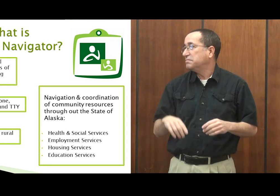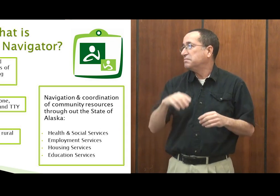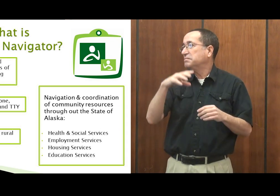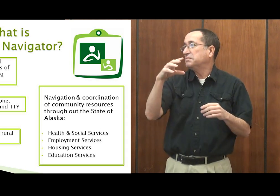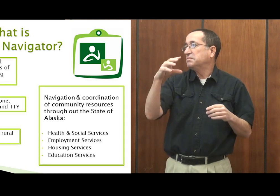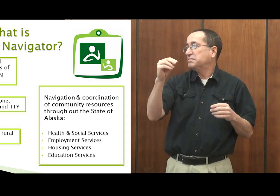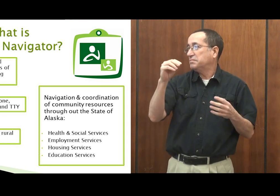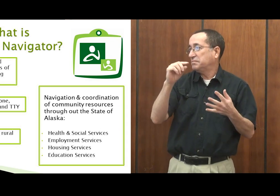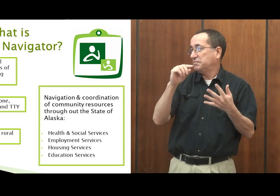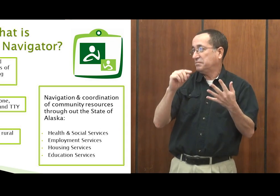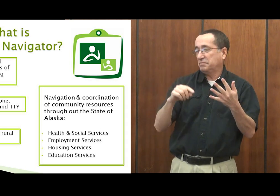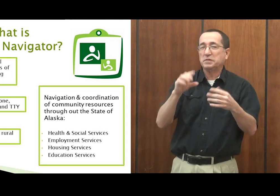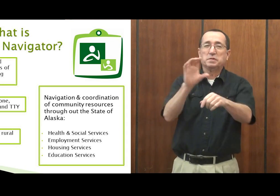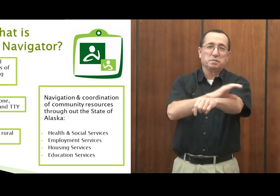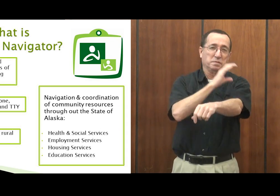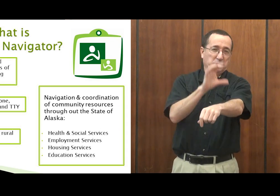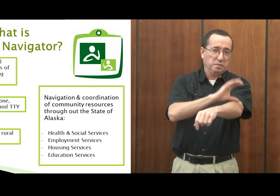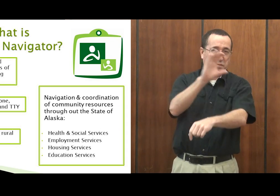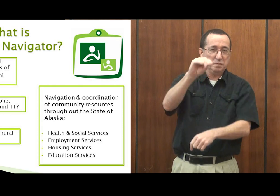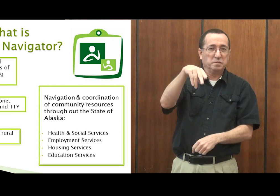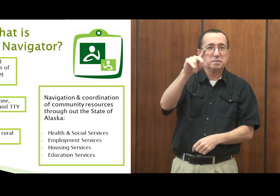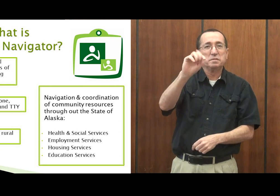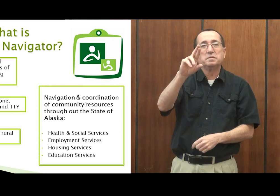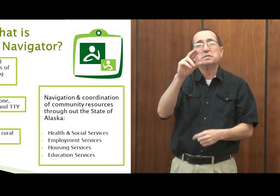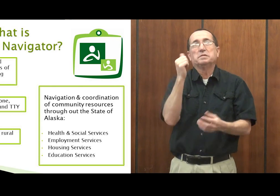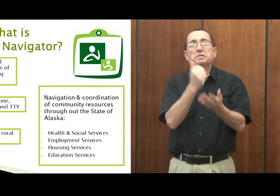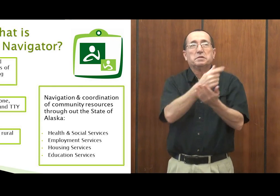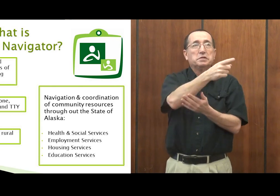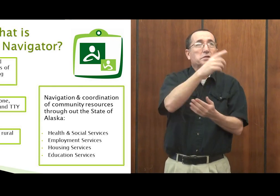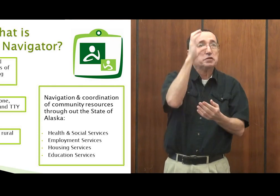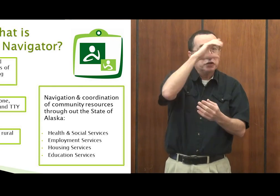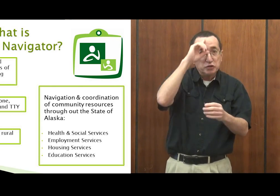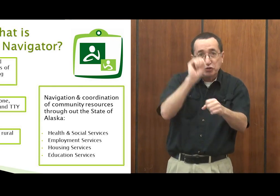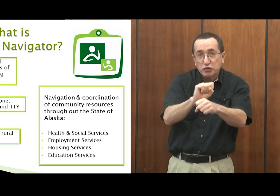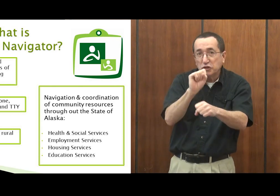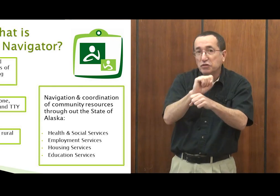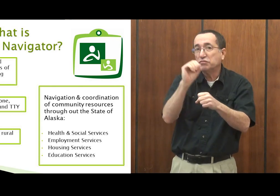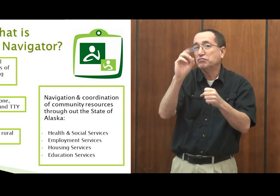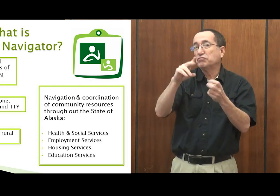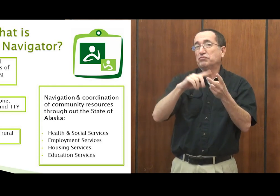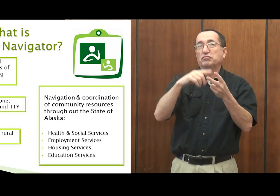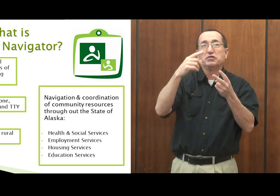telephone of what the other person is saying, and you're still able to speak.